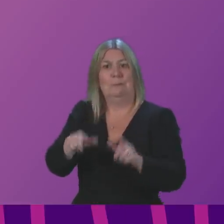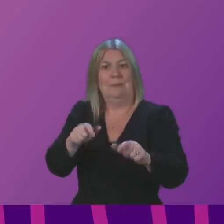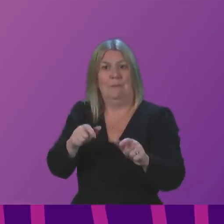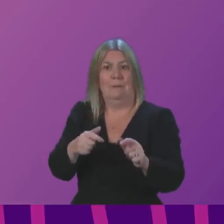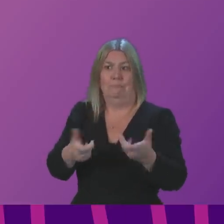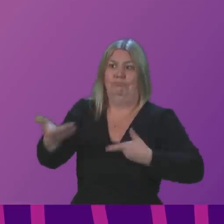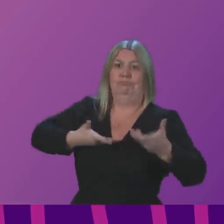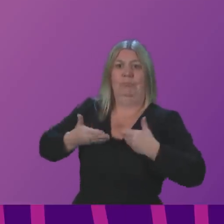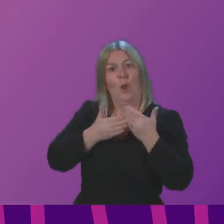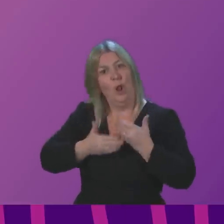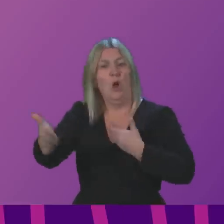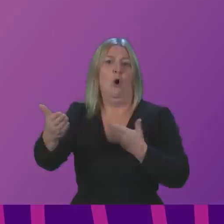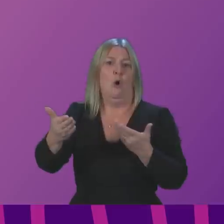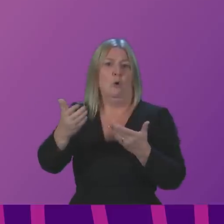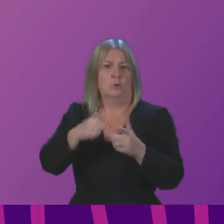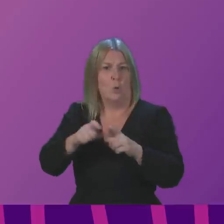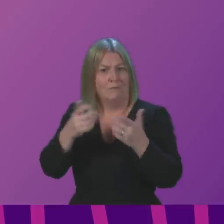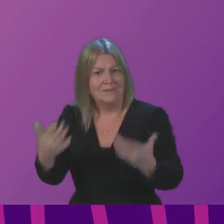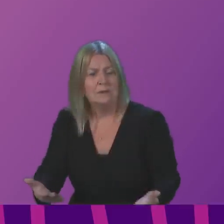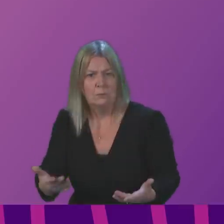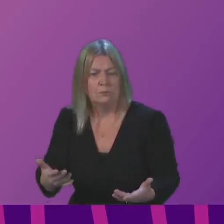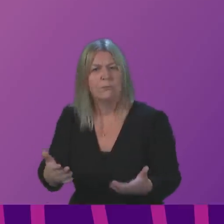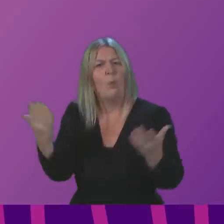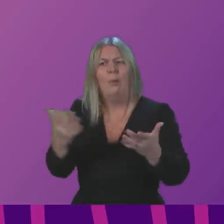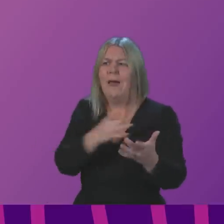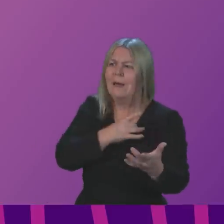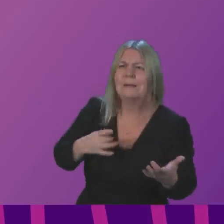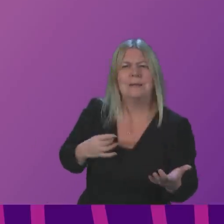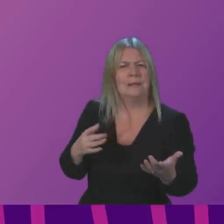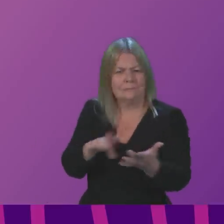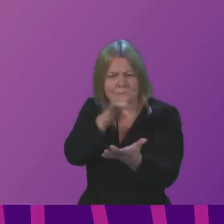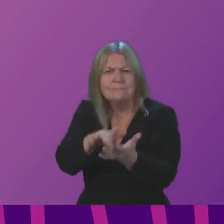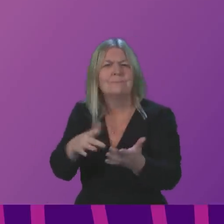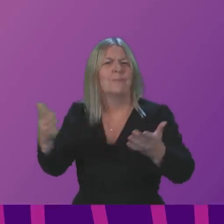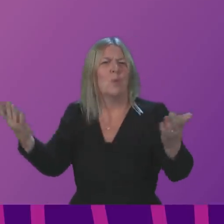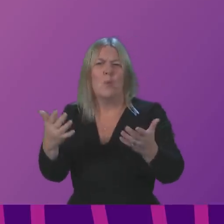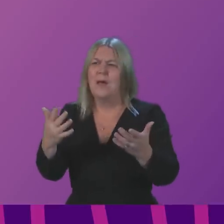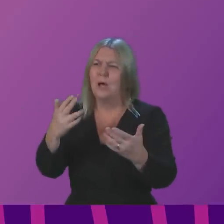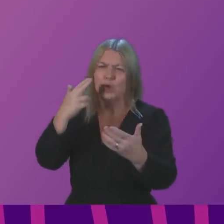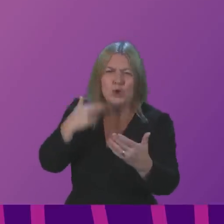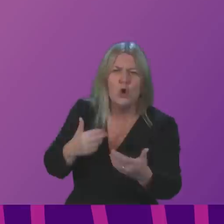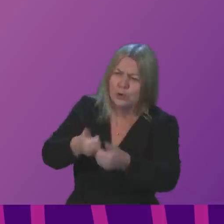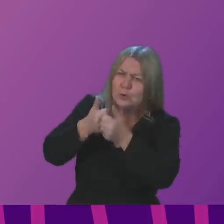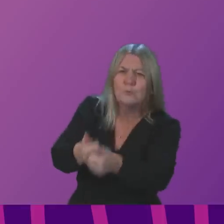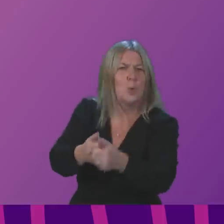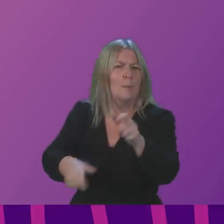Where are the long COVID clinics? Where are the community nurses delivering support into the homes of sufferers? Where is the financial guidance